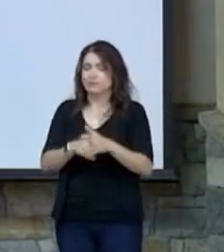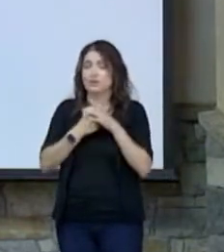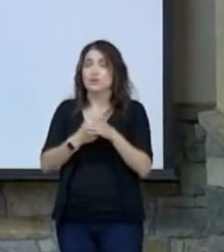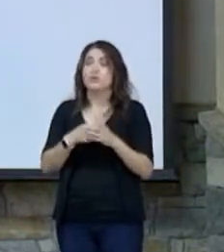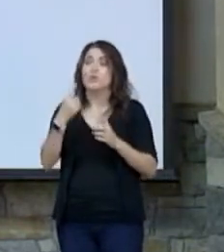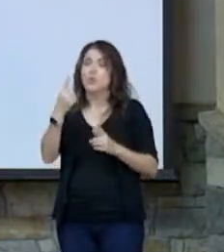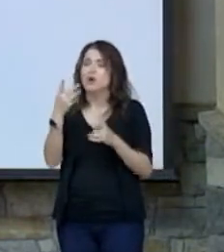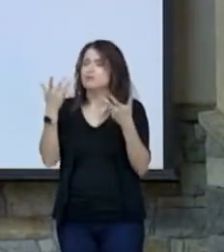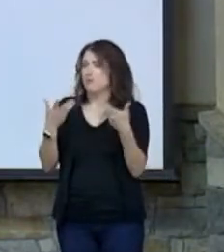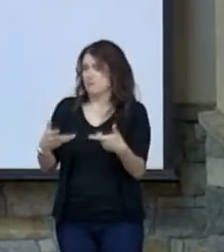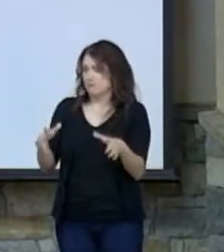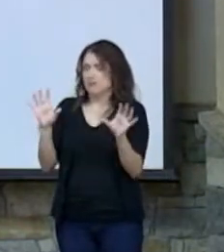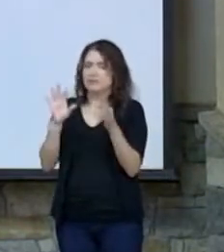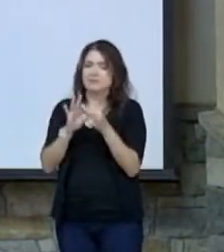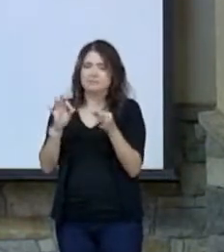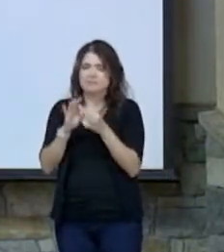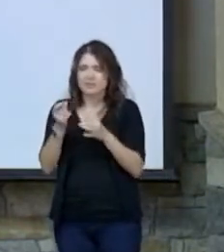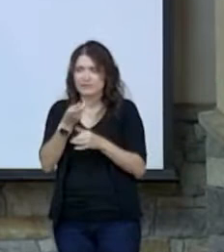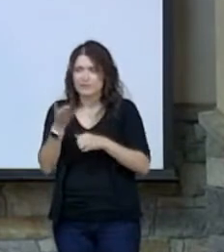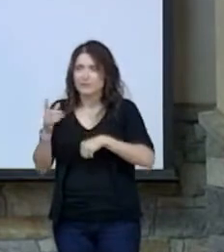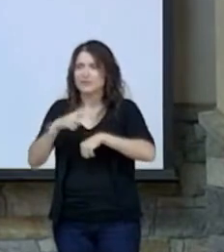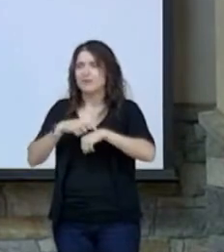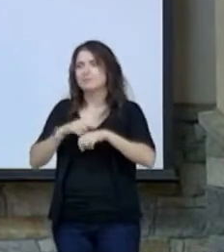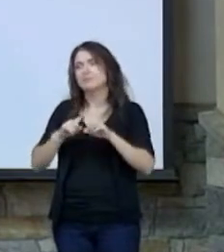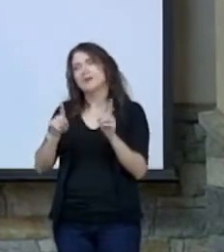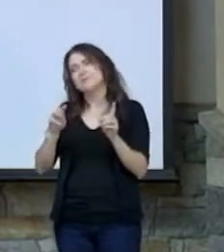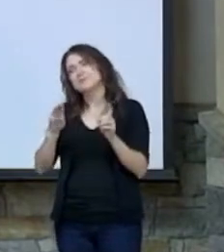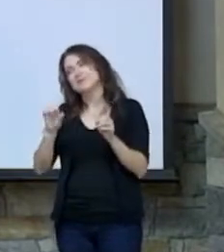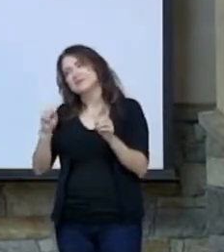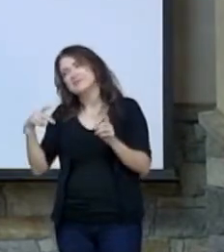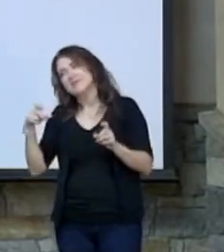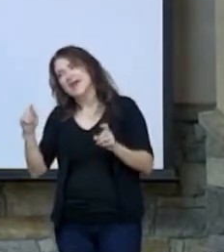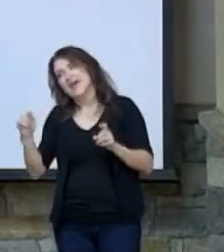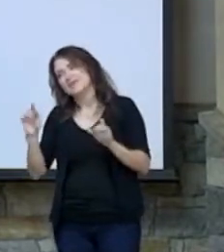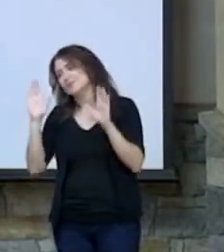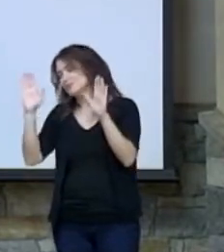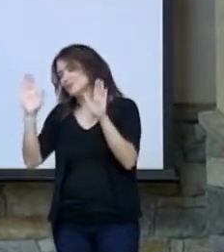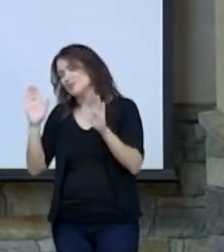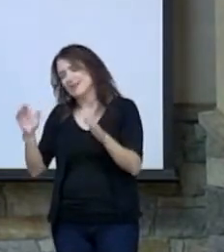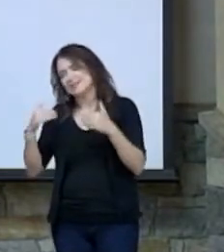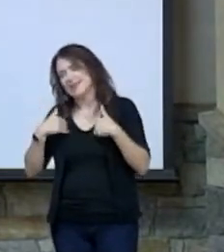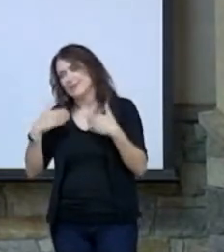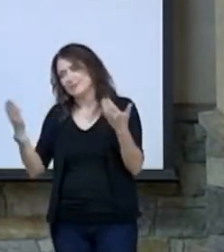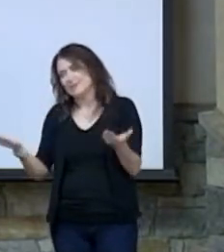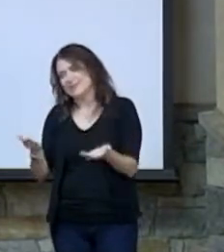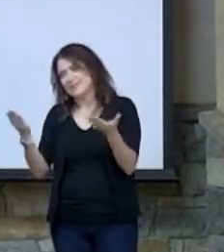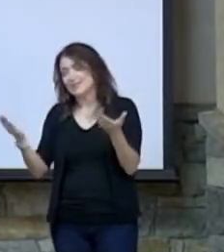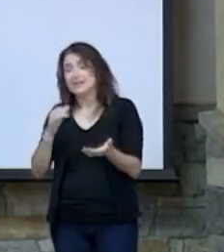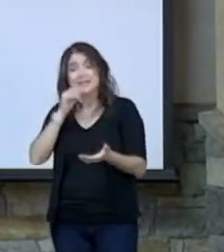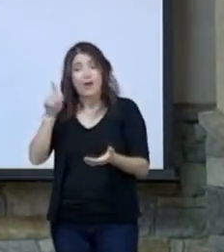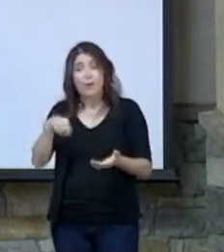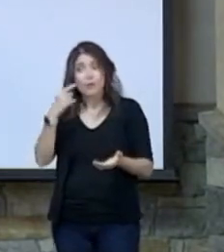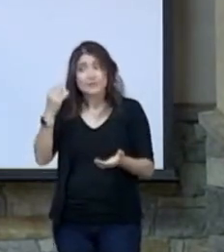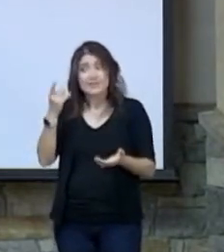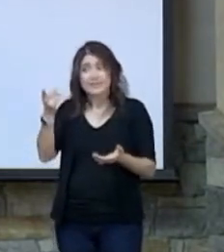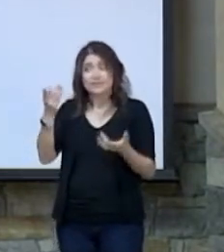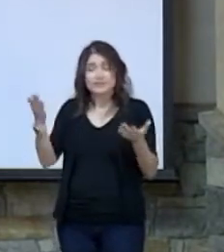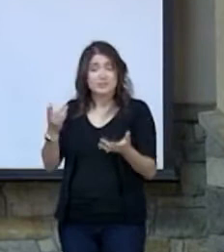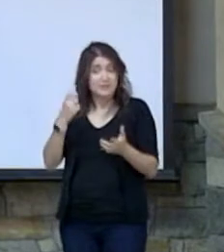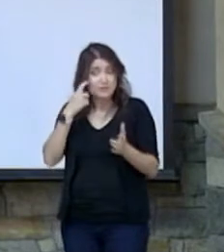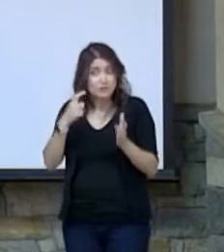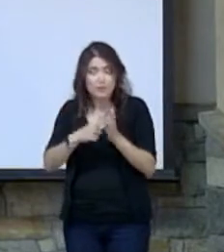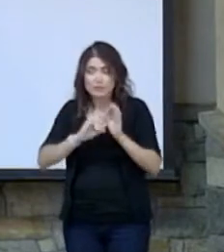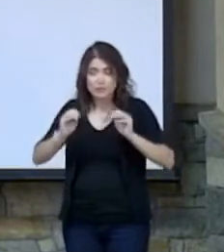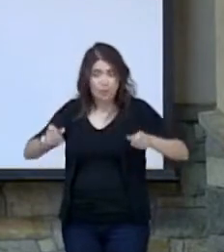them has already been said a couple times, but Ms. Pat, it is great to have you back, and it's not just that you're here. If you haven't noticed, there's no wheelchair.